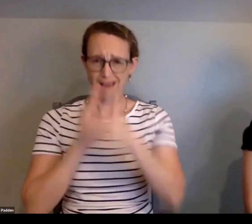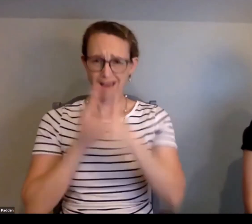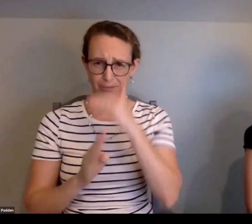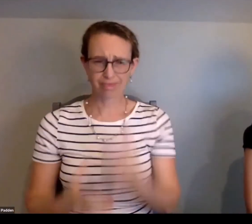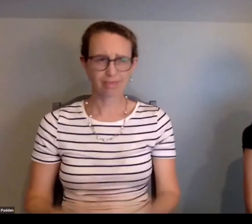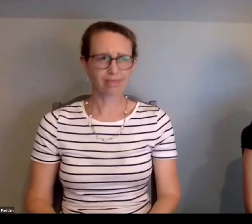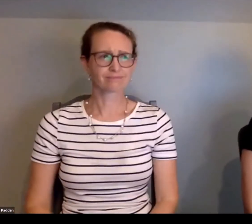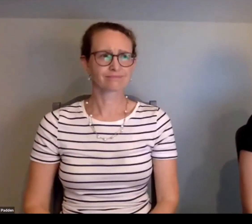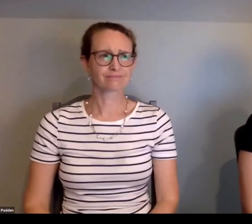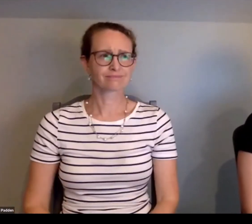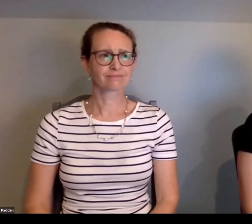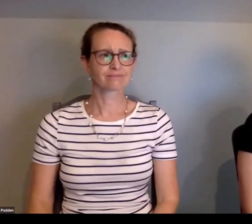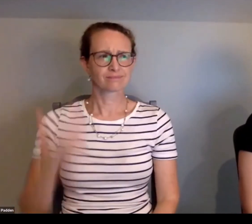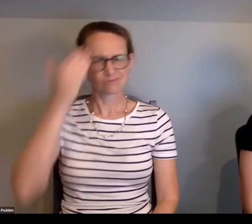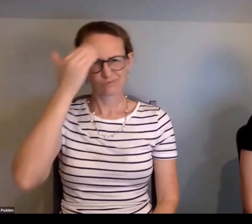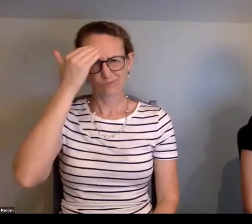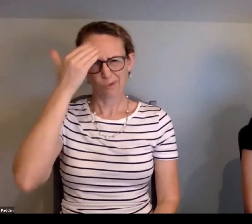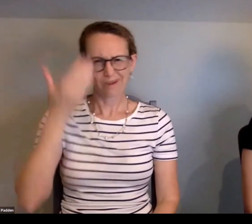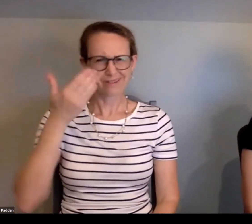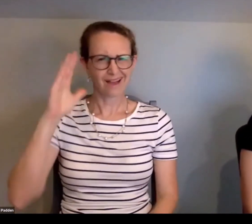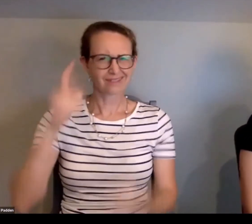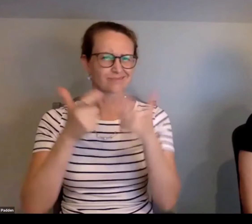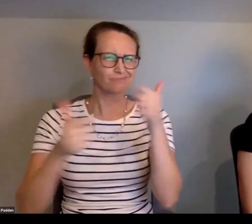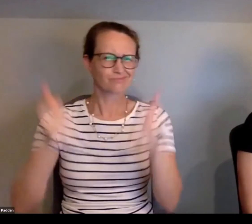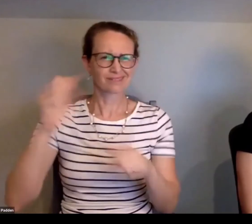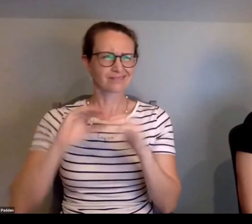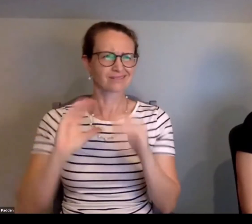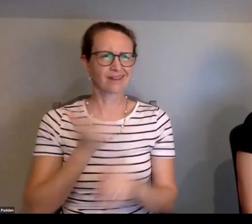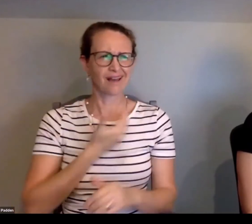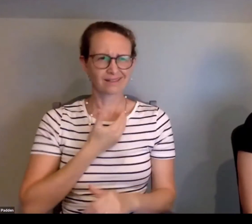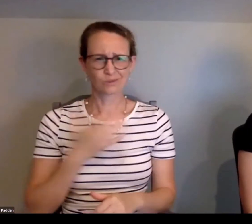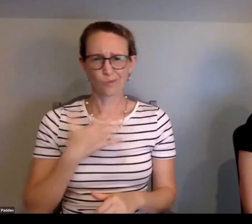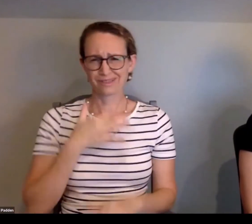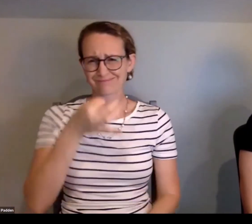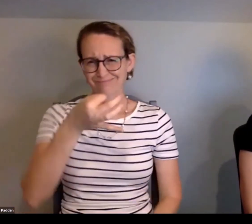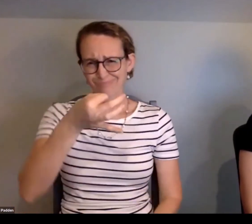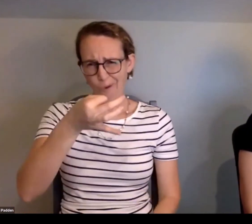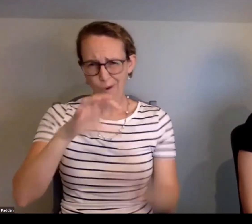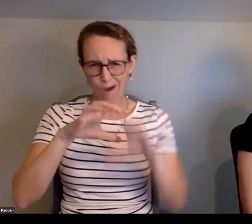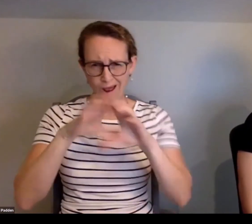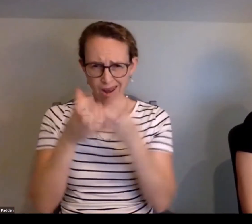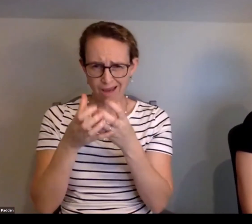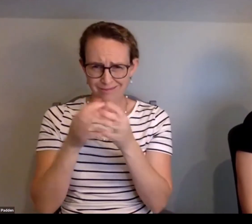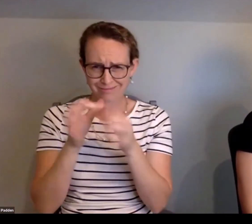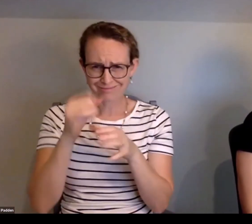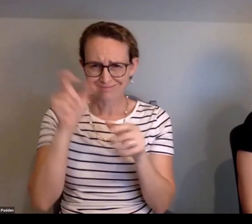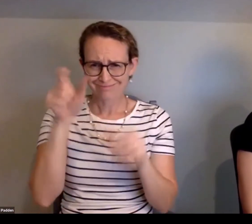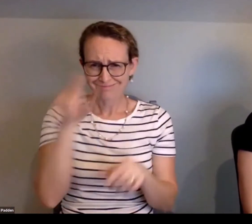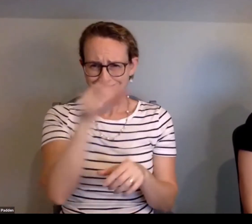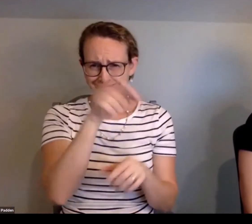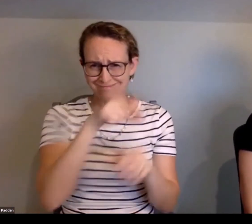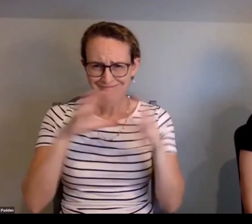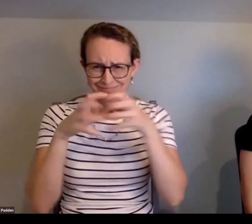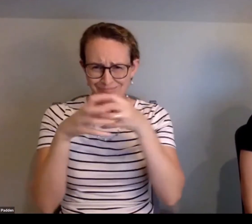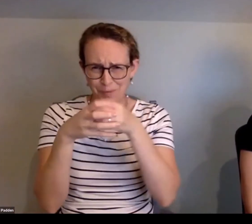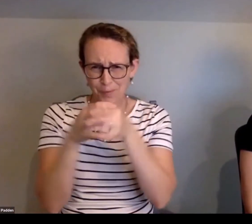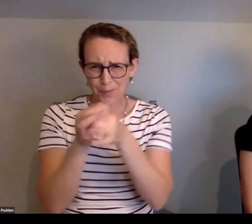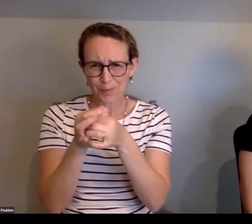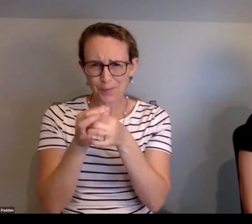We are humble, and we know that God is so much larger